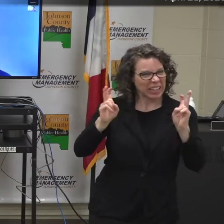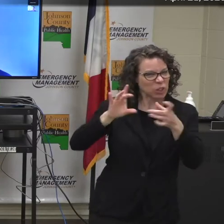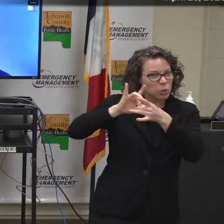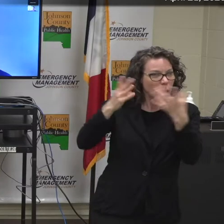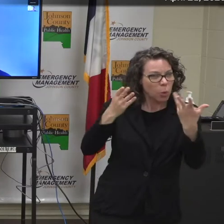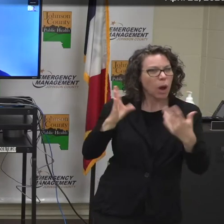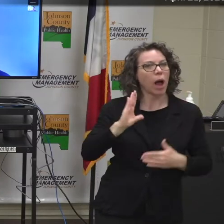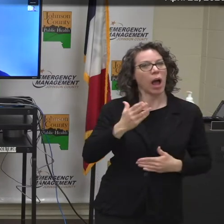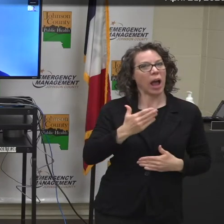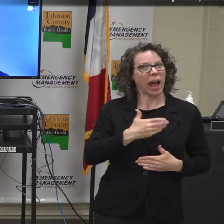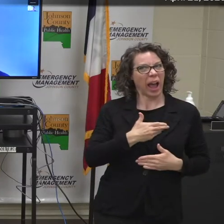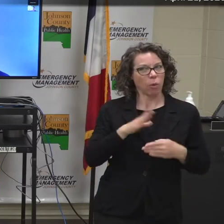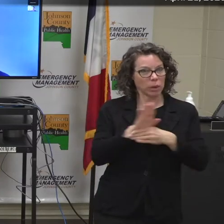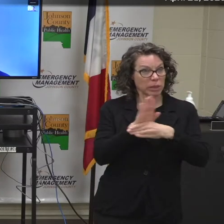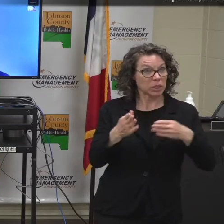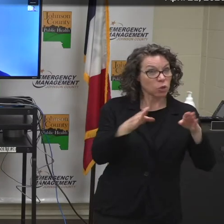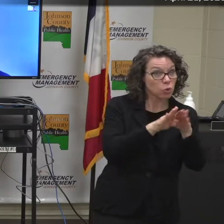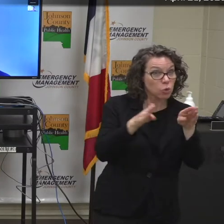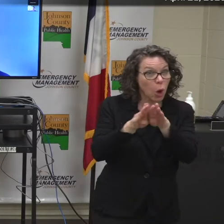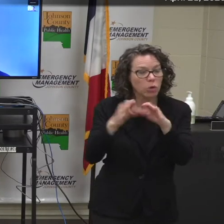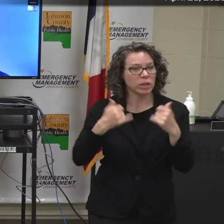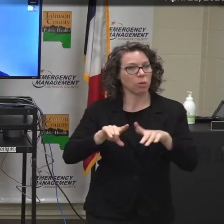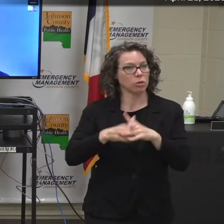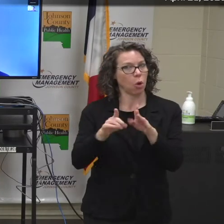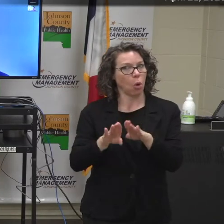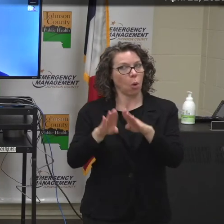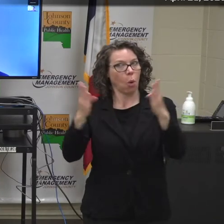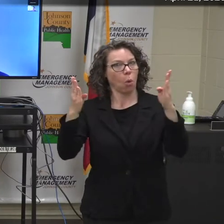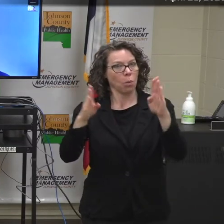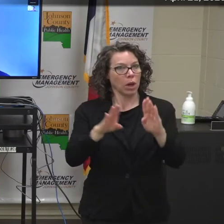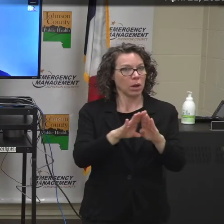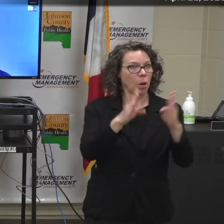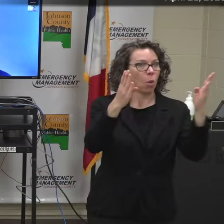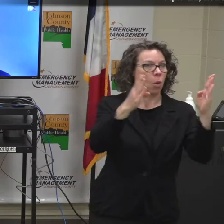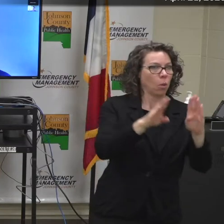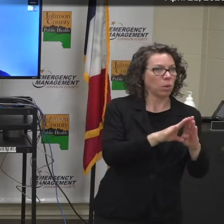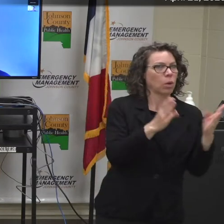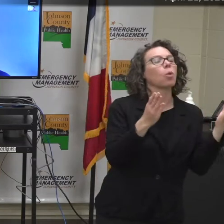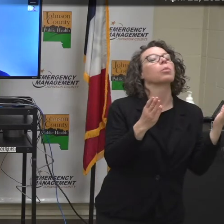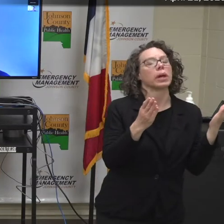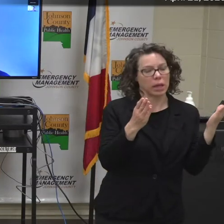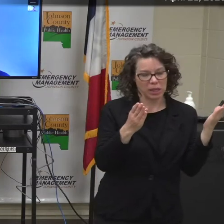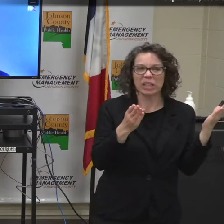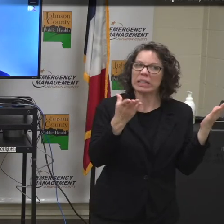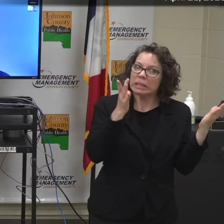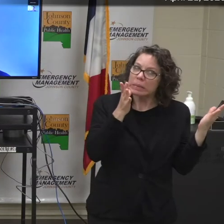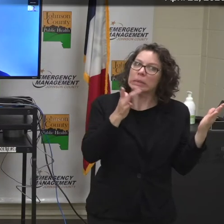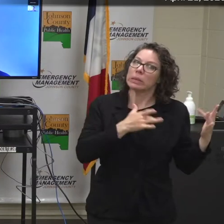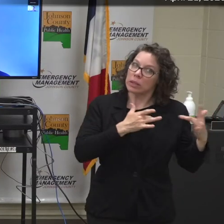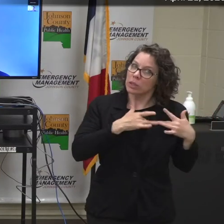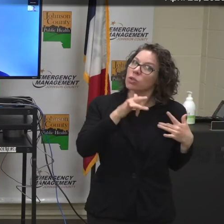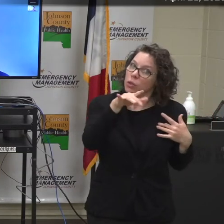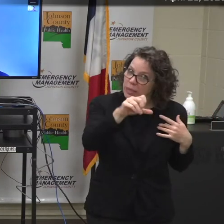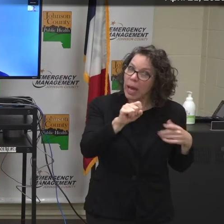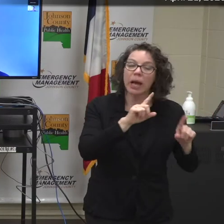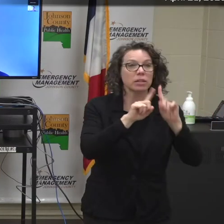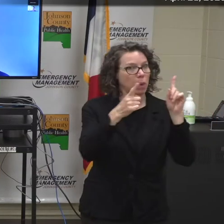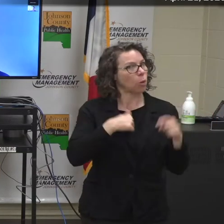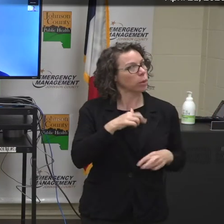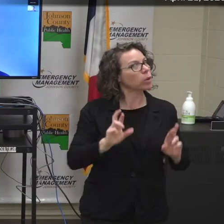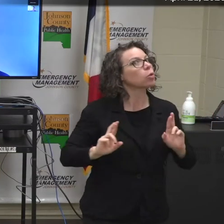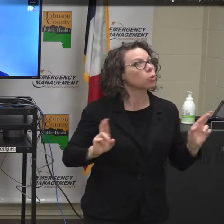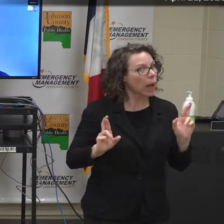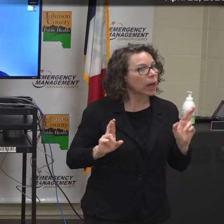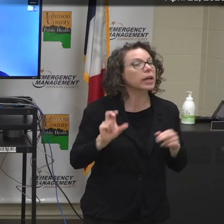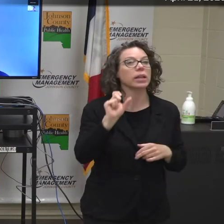We have a surge plan that has been built, and we are ready to take care of patients, whether that